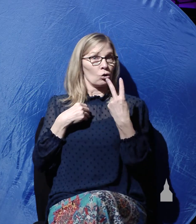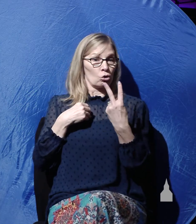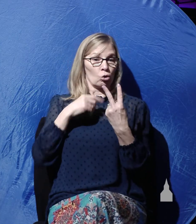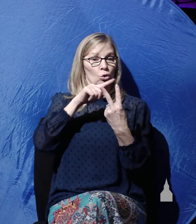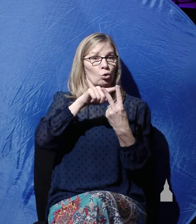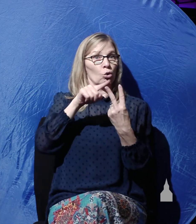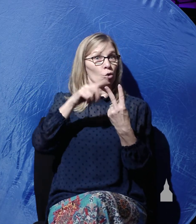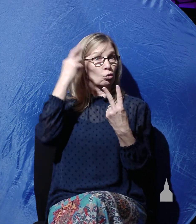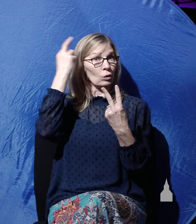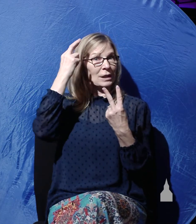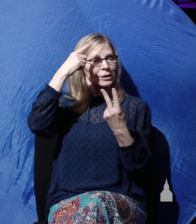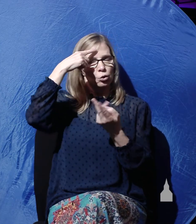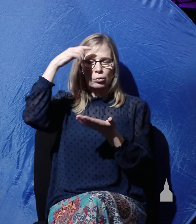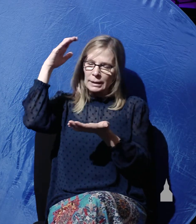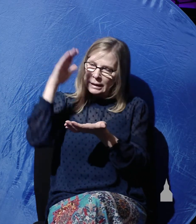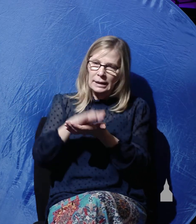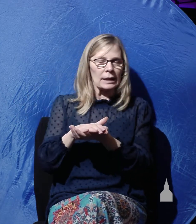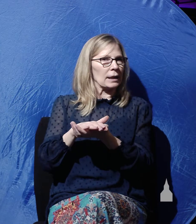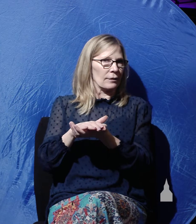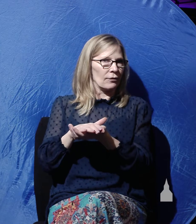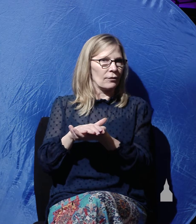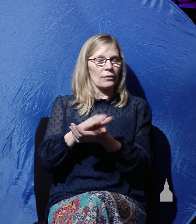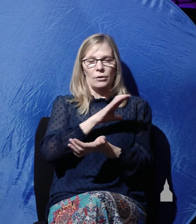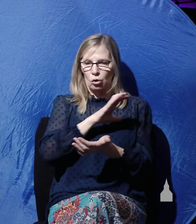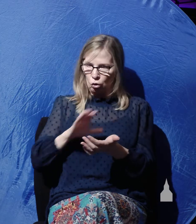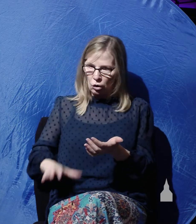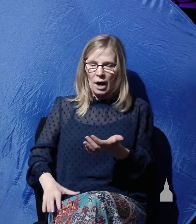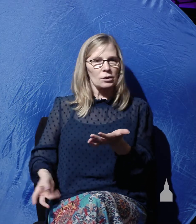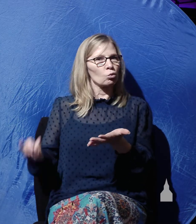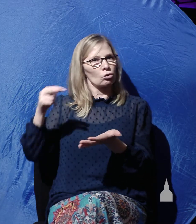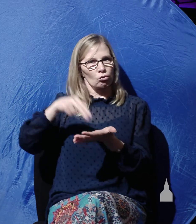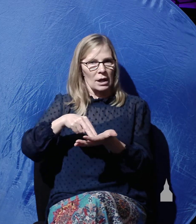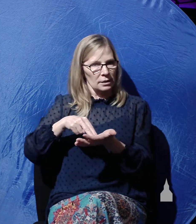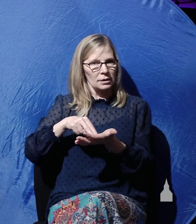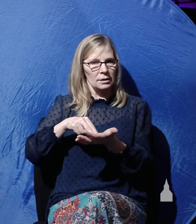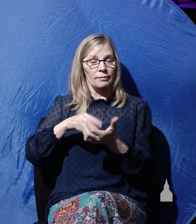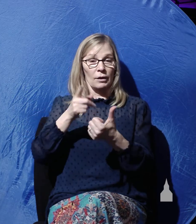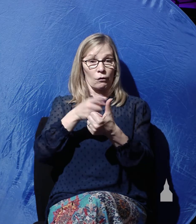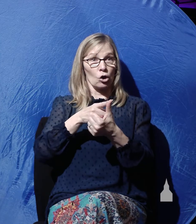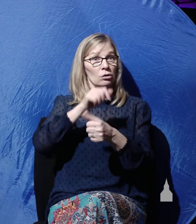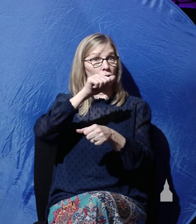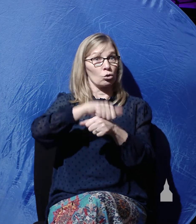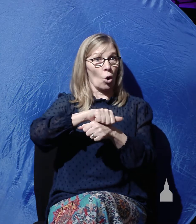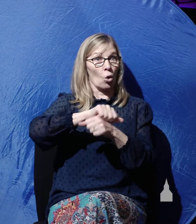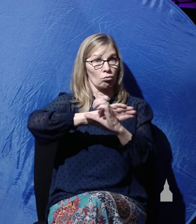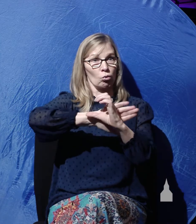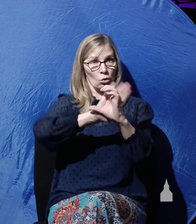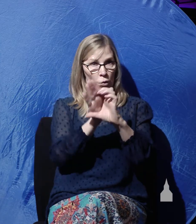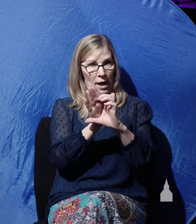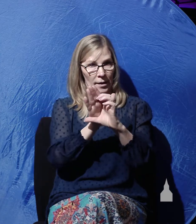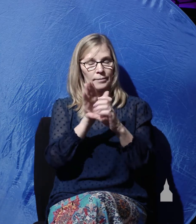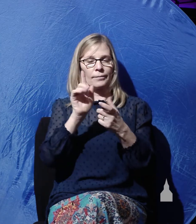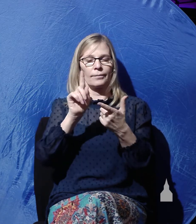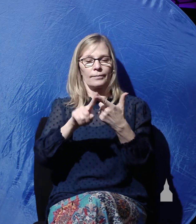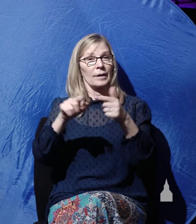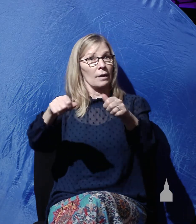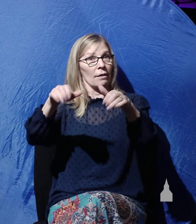absolute certainty and assurance that Christ was raised from the dead. The stone was rolled away and the tomb was empty. But there's a third